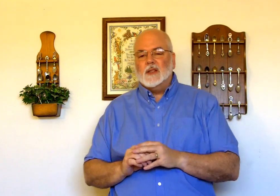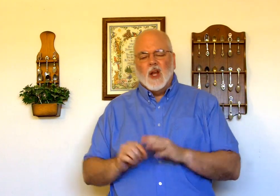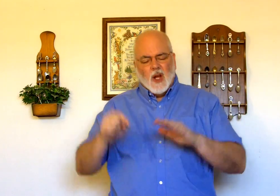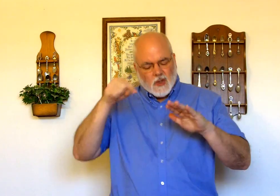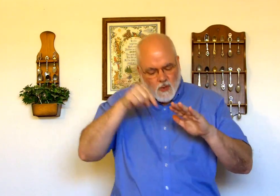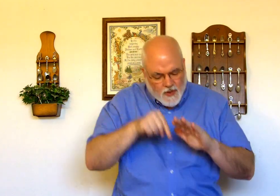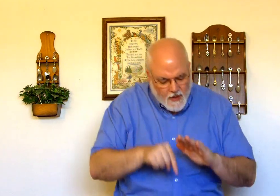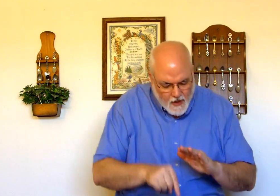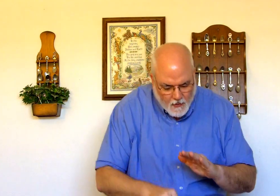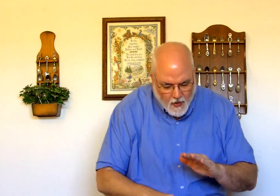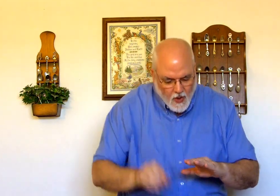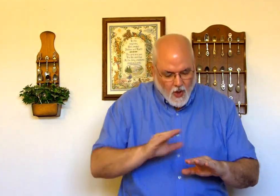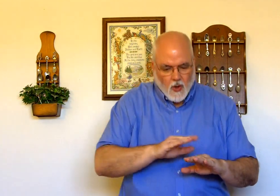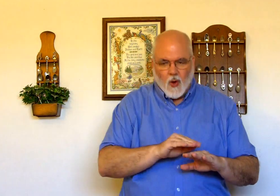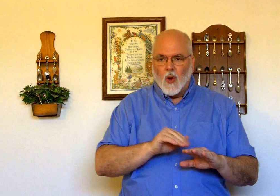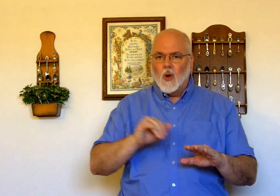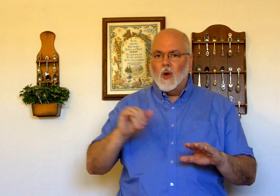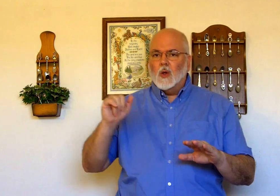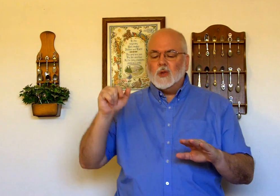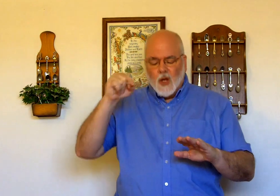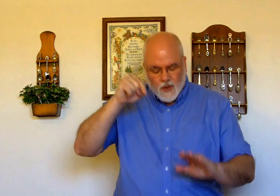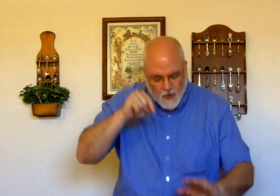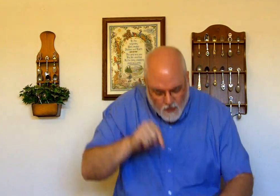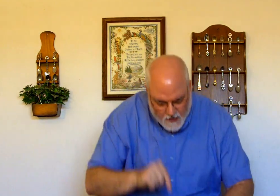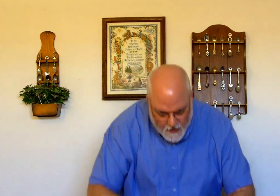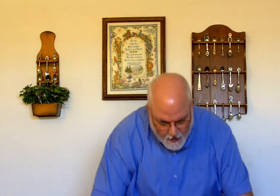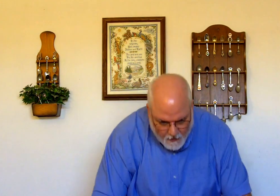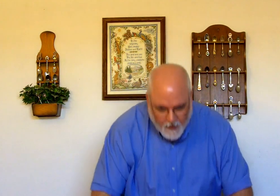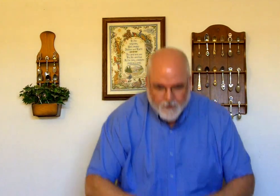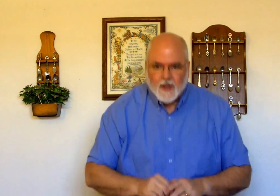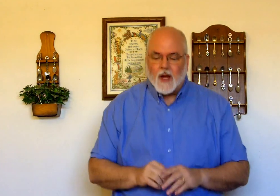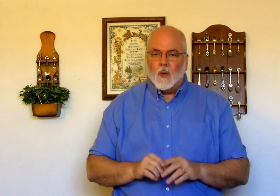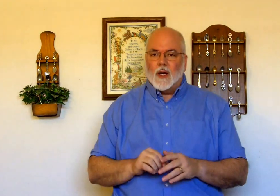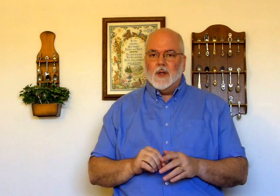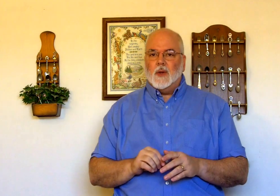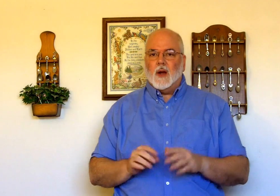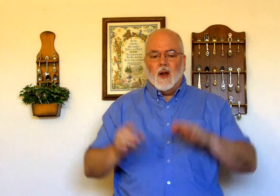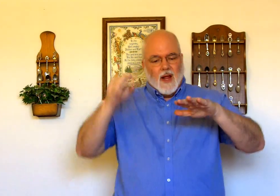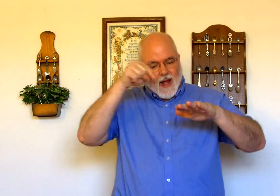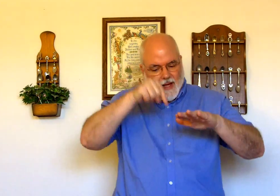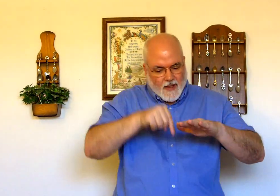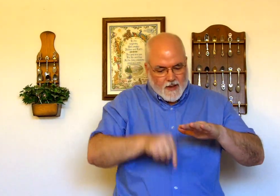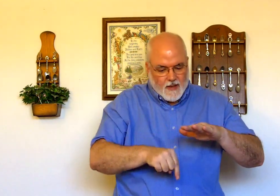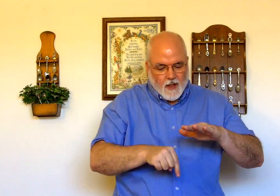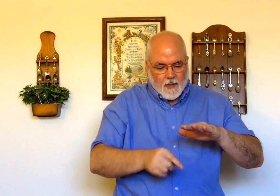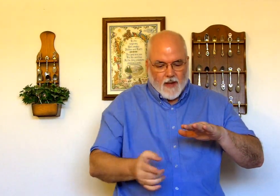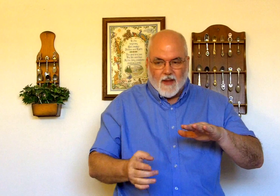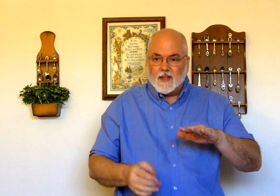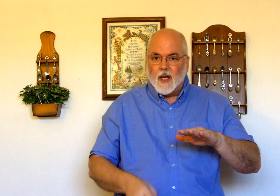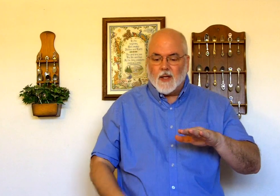so deep calls to deep now what did do there I did deep and then the second time